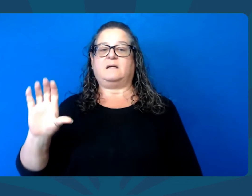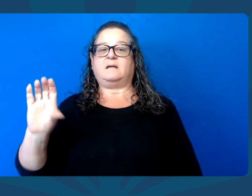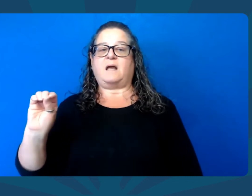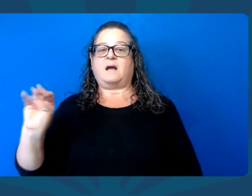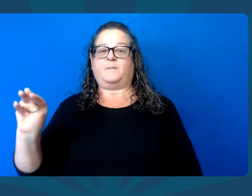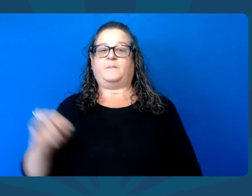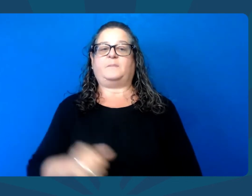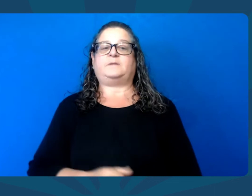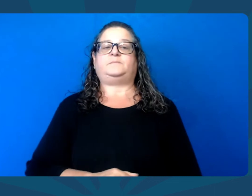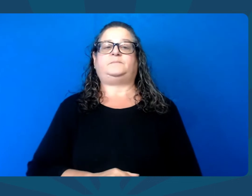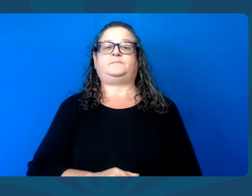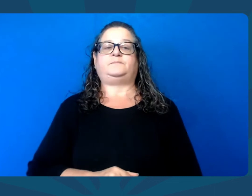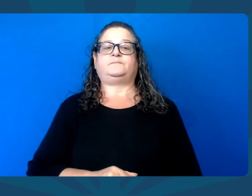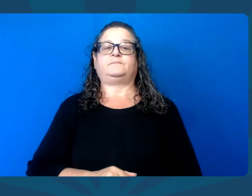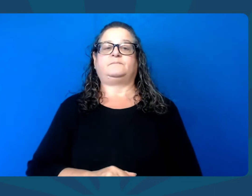.com.